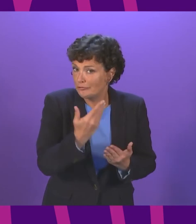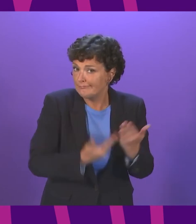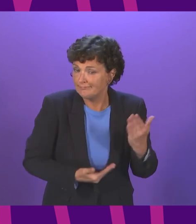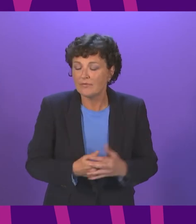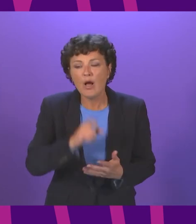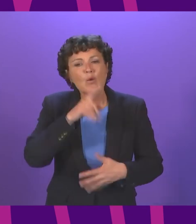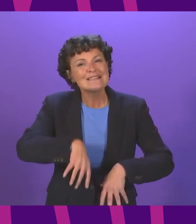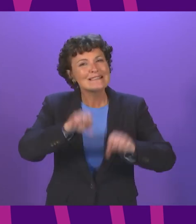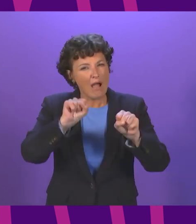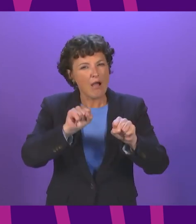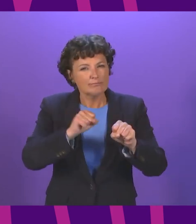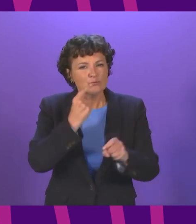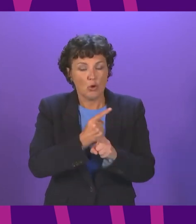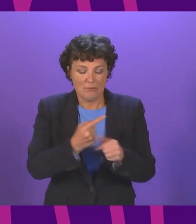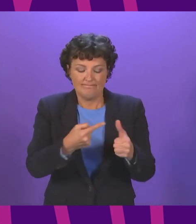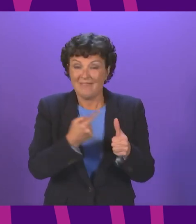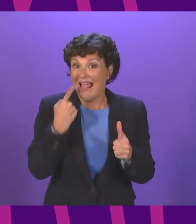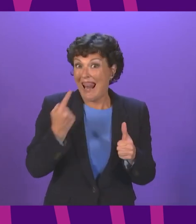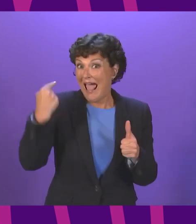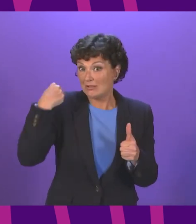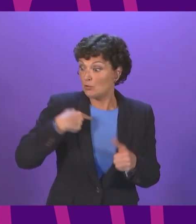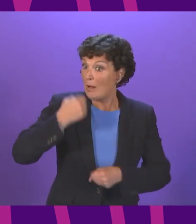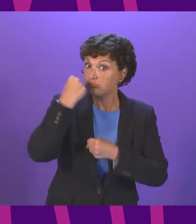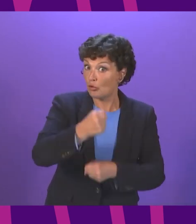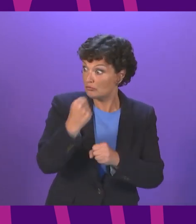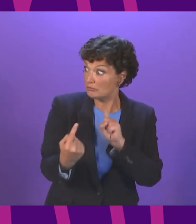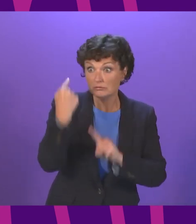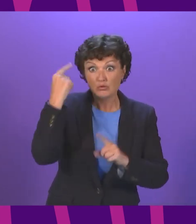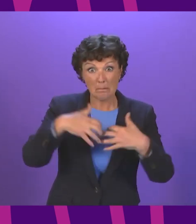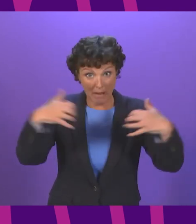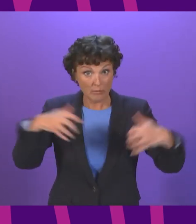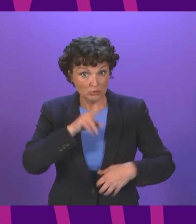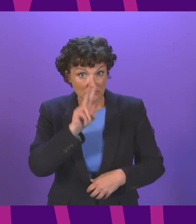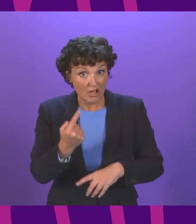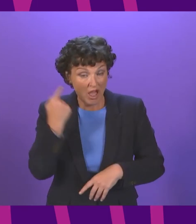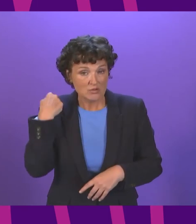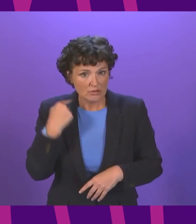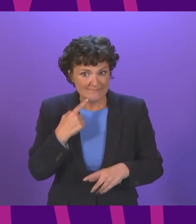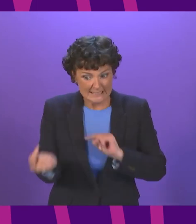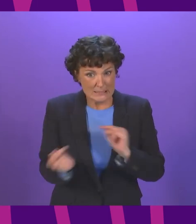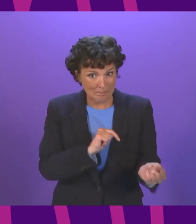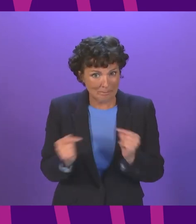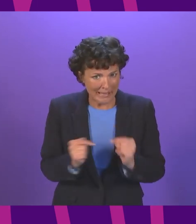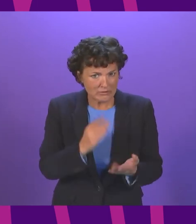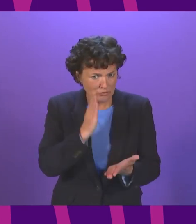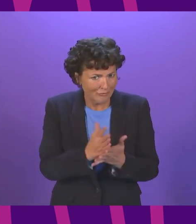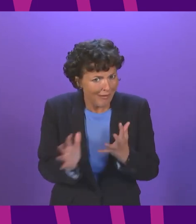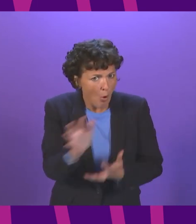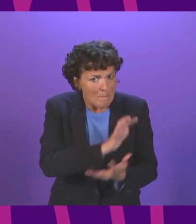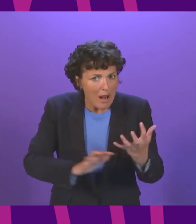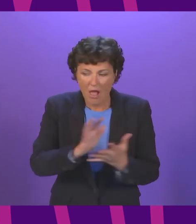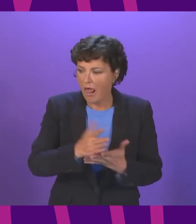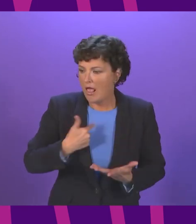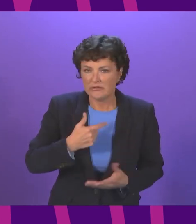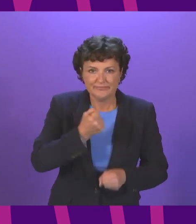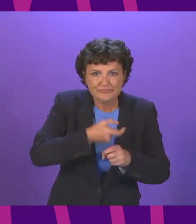have to say I'll start with this one if last week's protest sounds like Parliament or anything to go by then the debates that we have around complex issues like